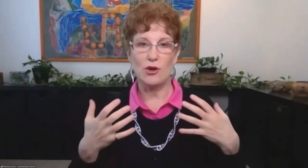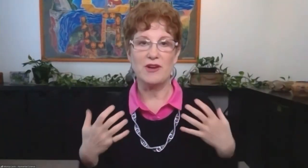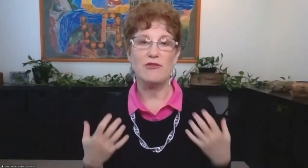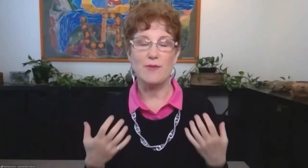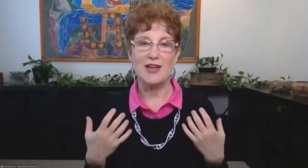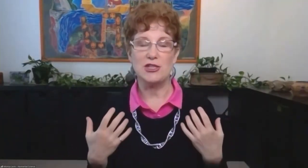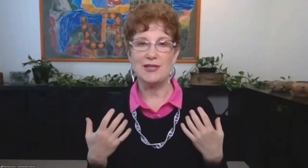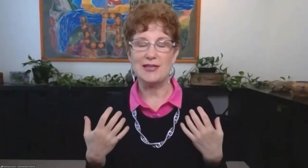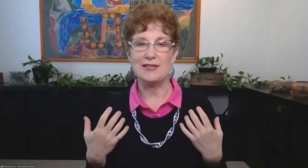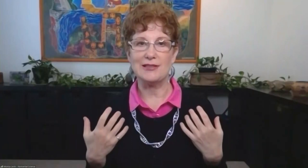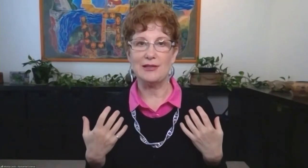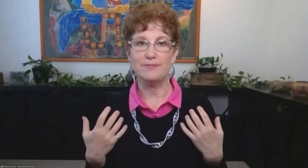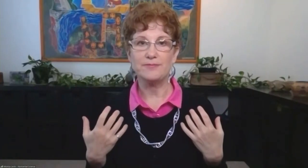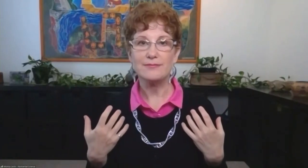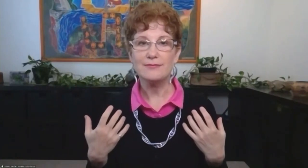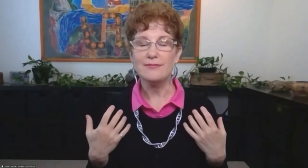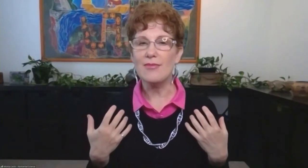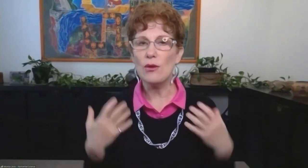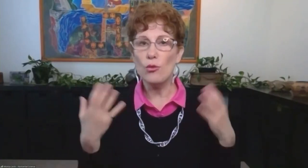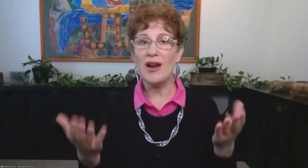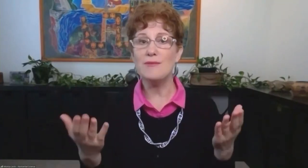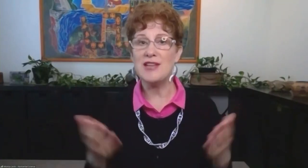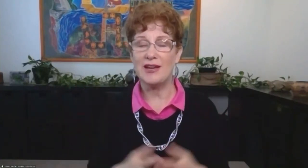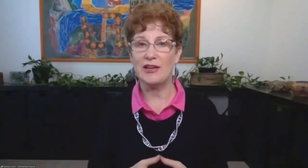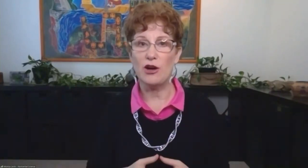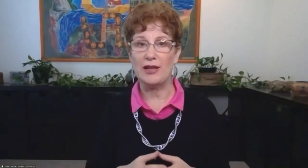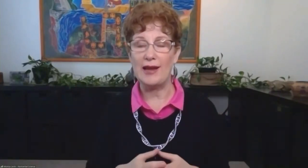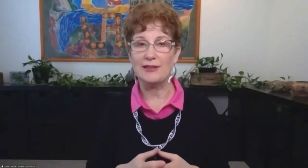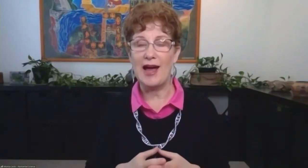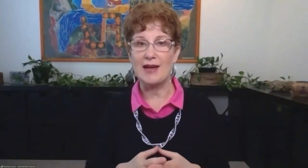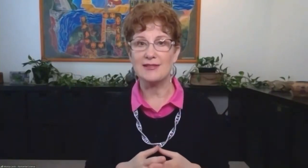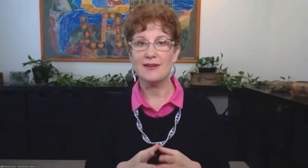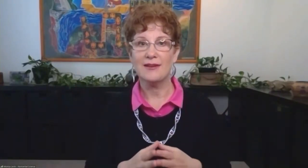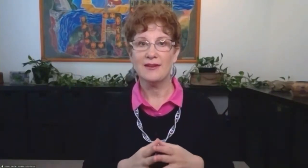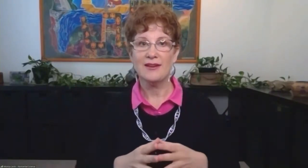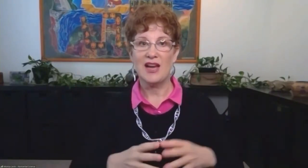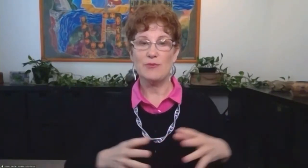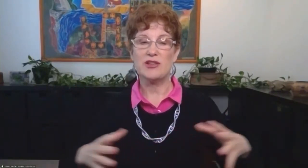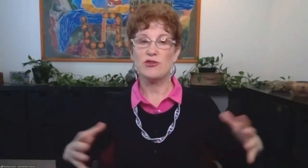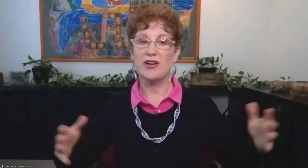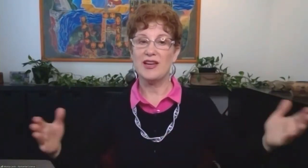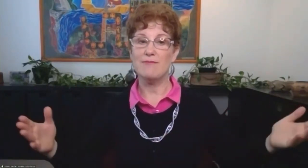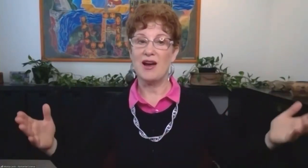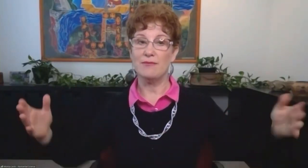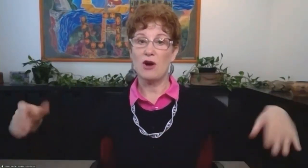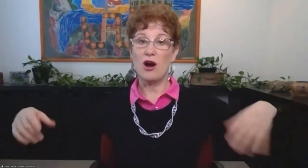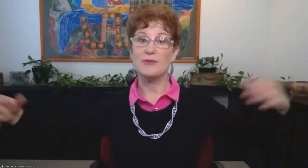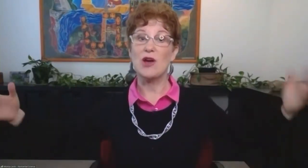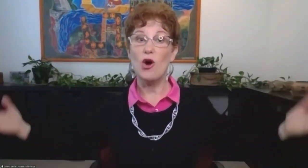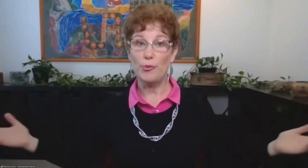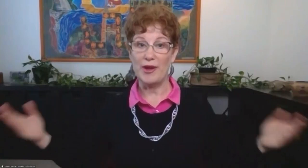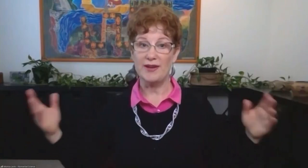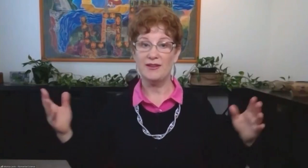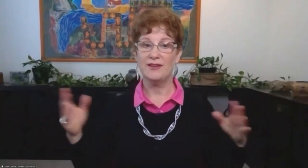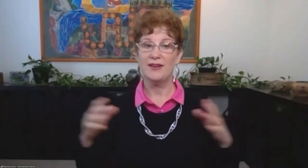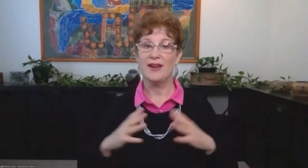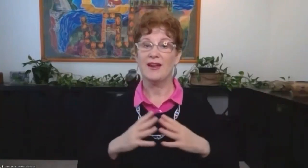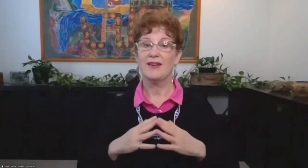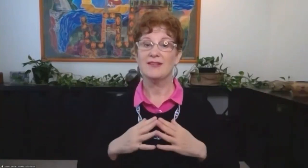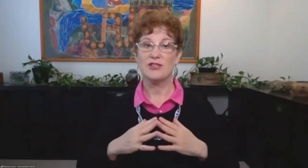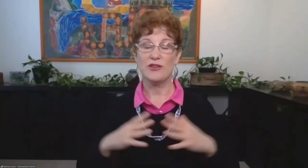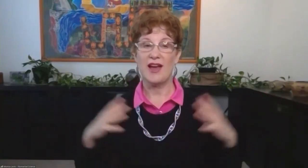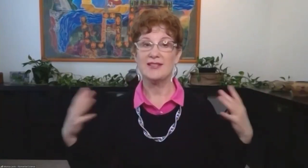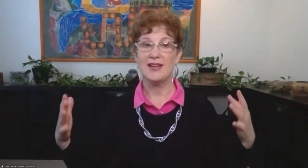don't absorb information as easily. When I'm taking an online class, I make sure to keep my arms open